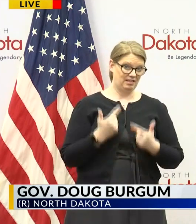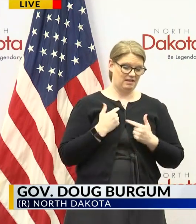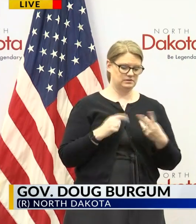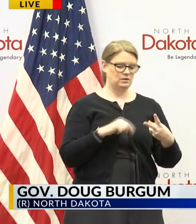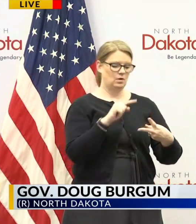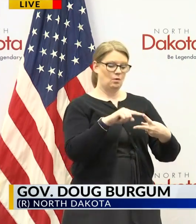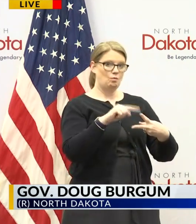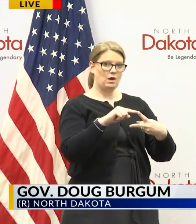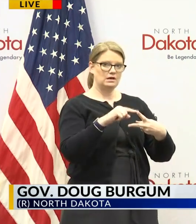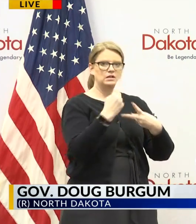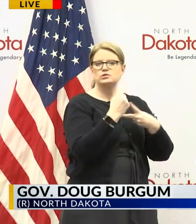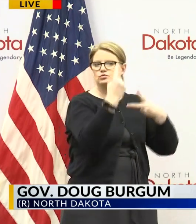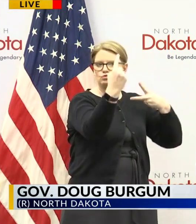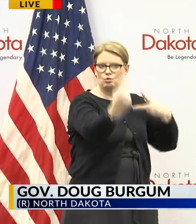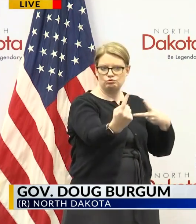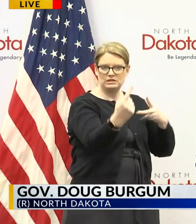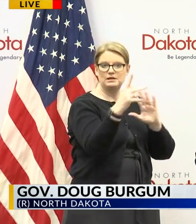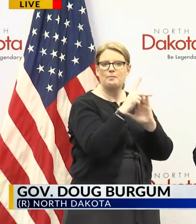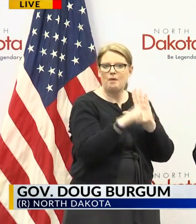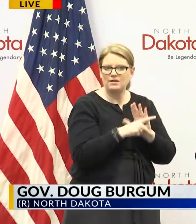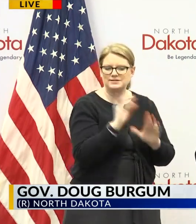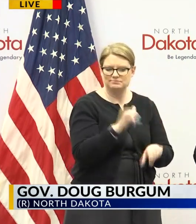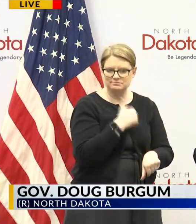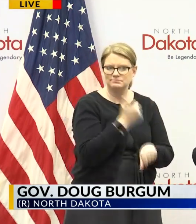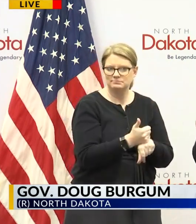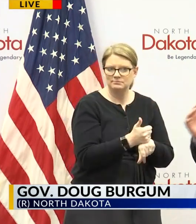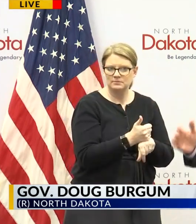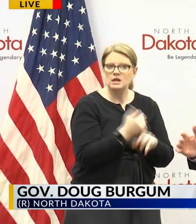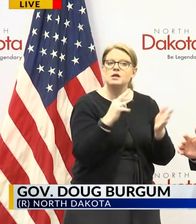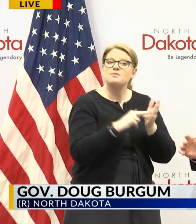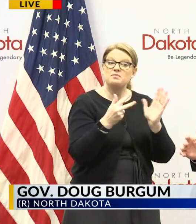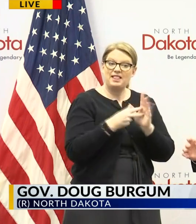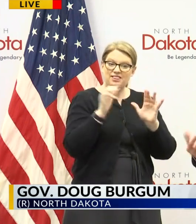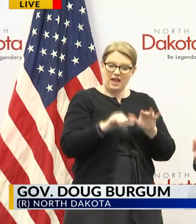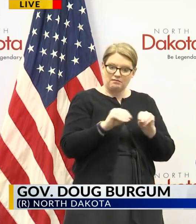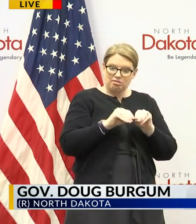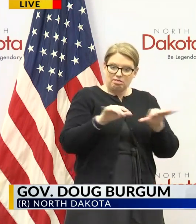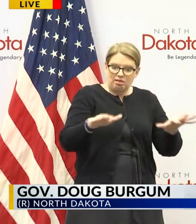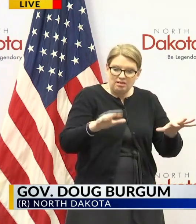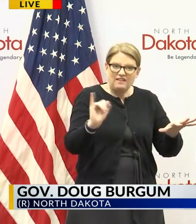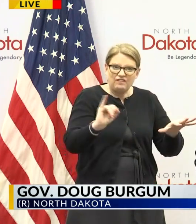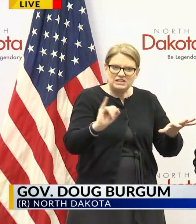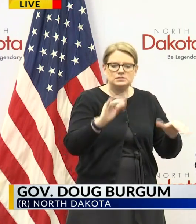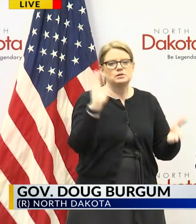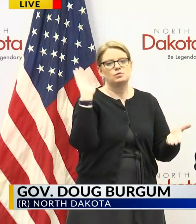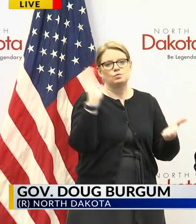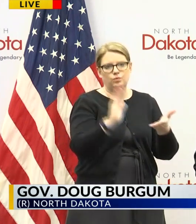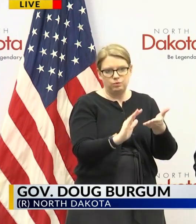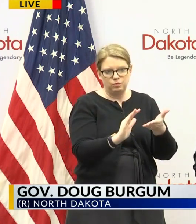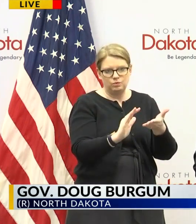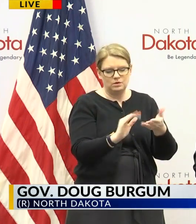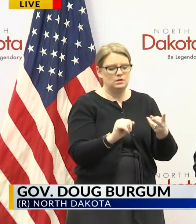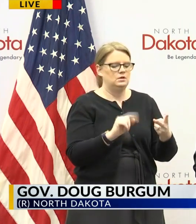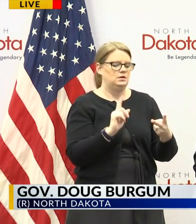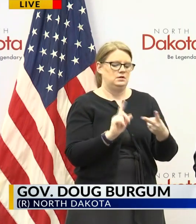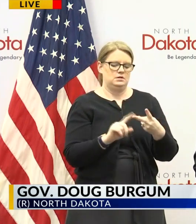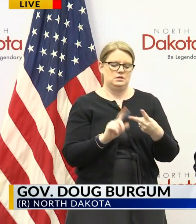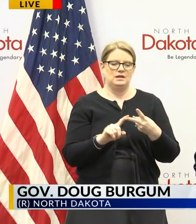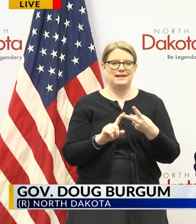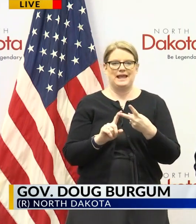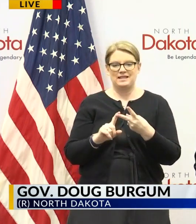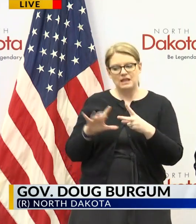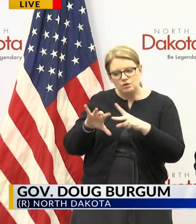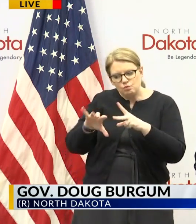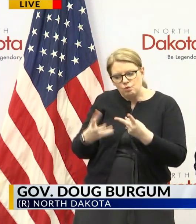all the social distancing policies which slow the rate of transmission and on the other side we've got task force working